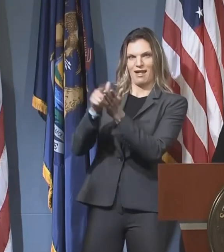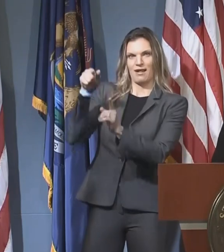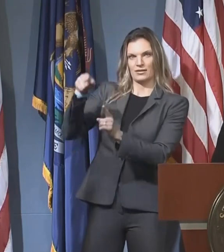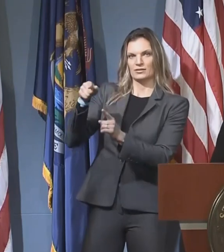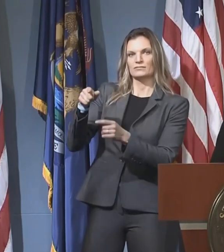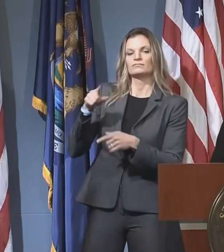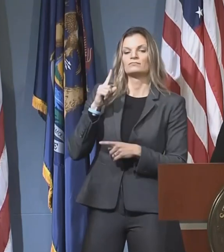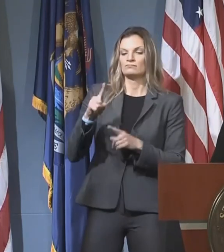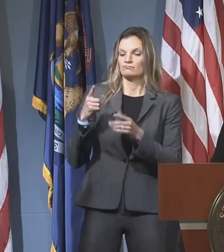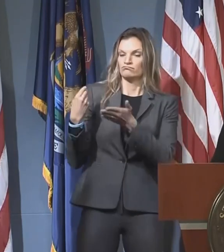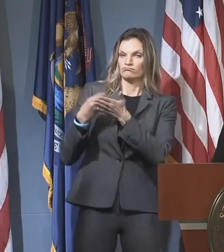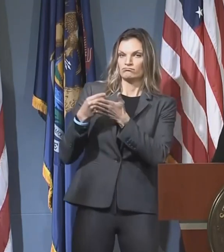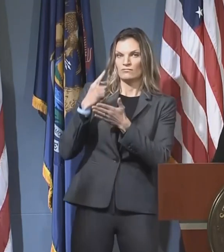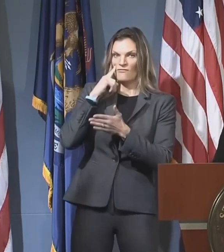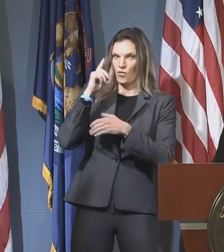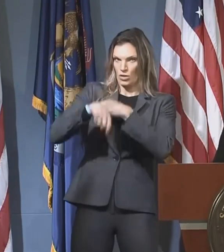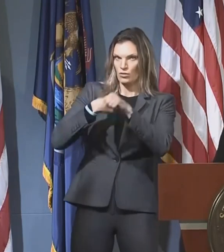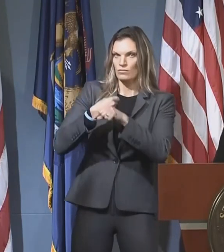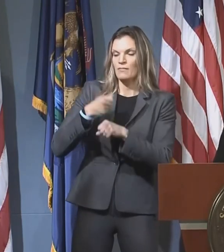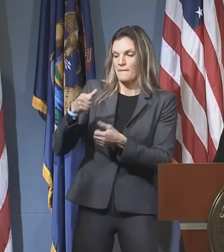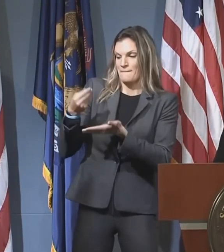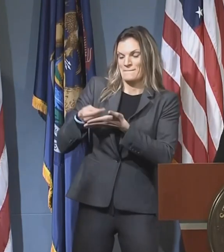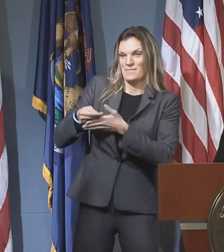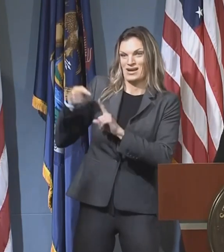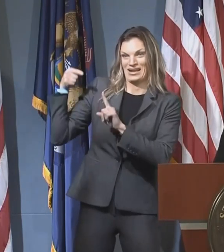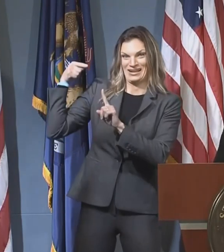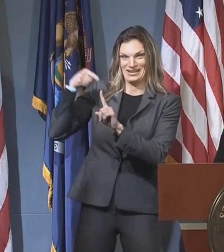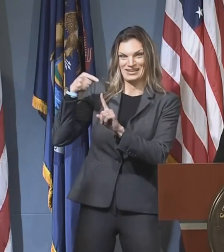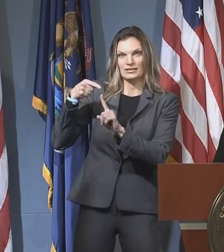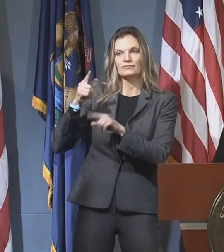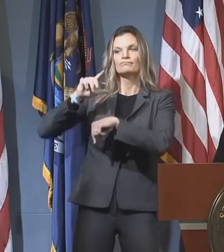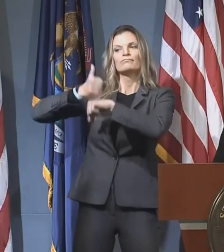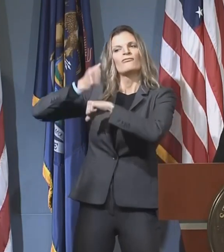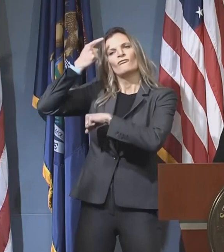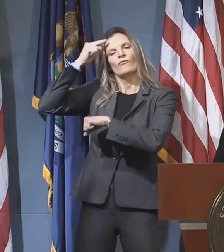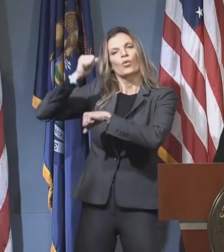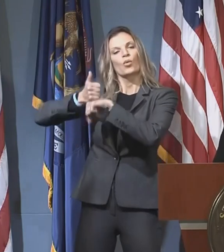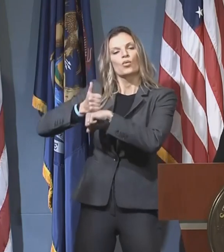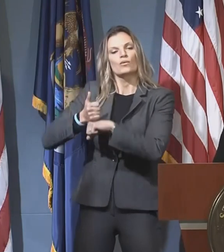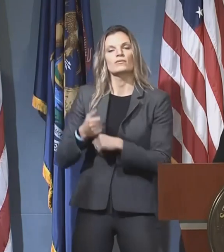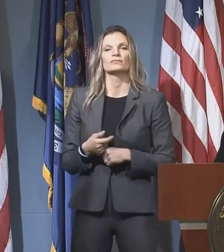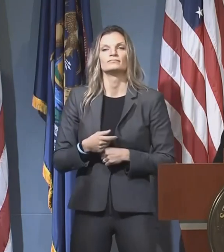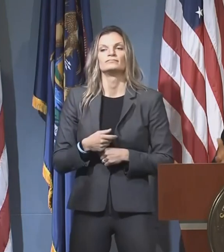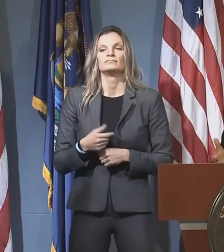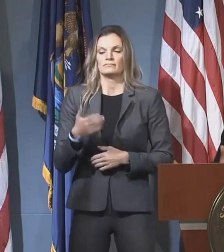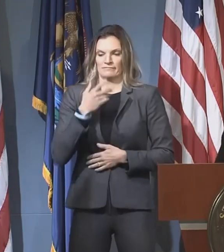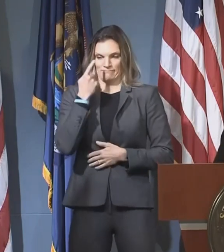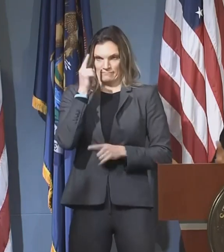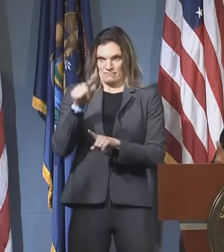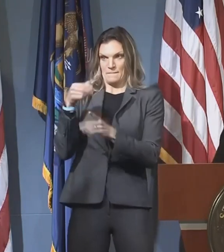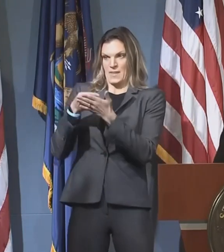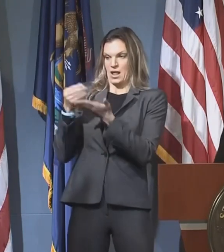year. This is, these are dollars that were set up for the discretion, my discretion working with the